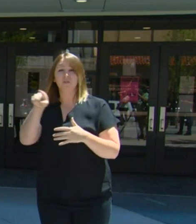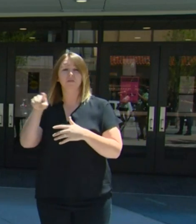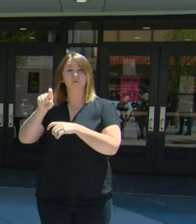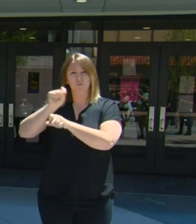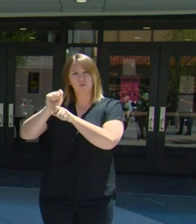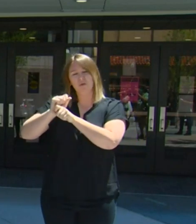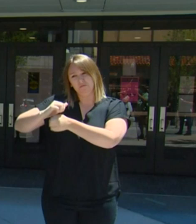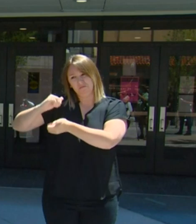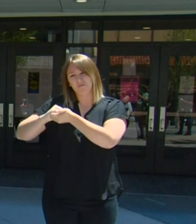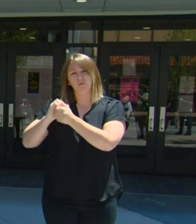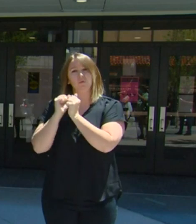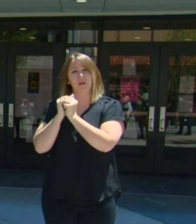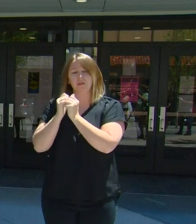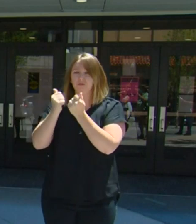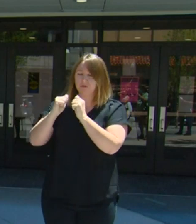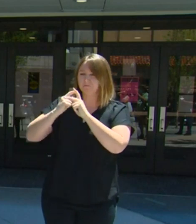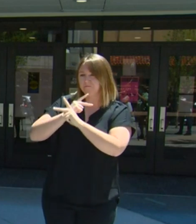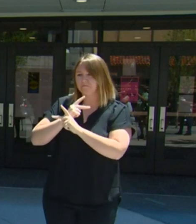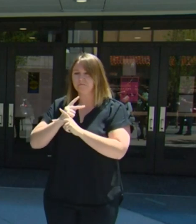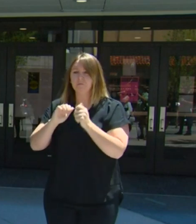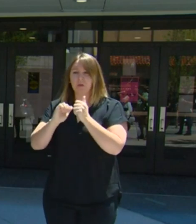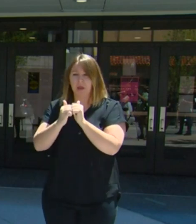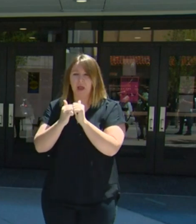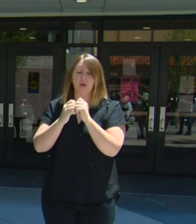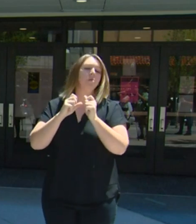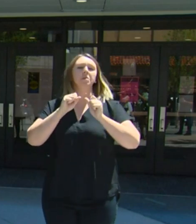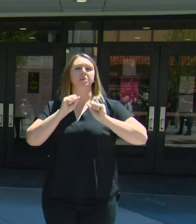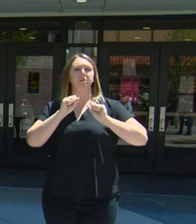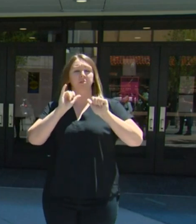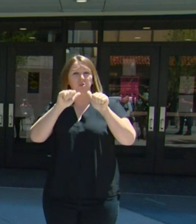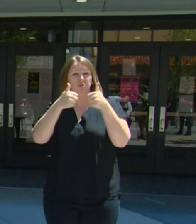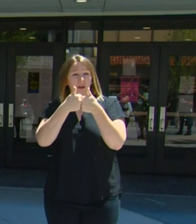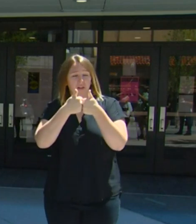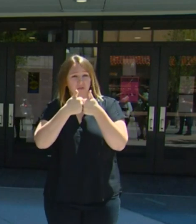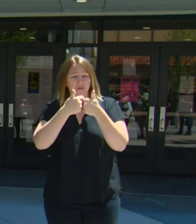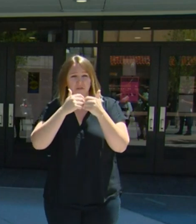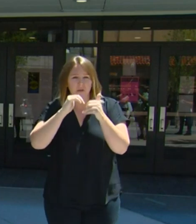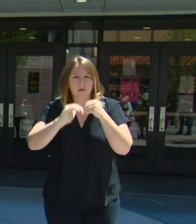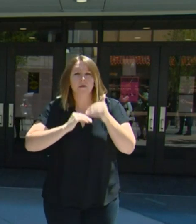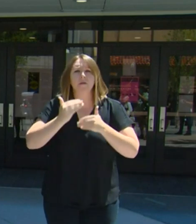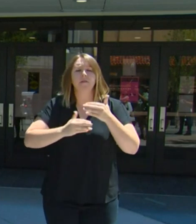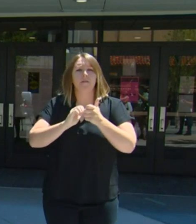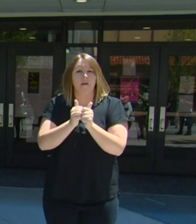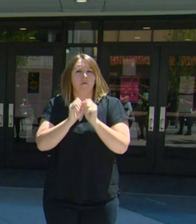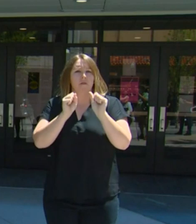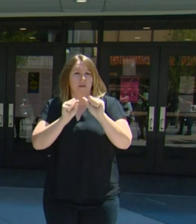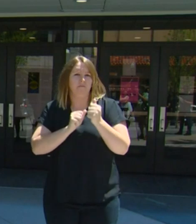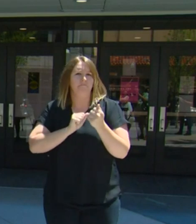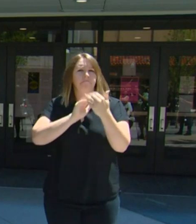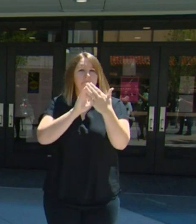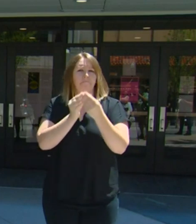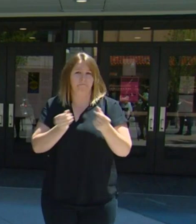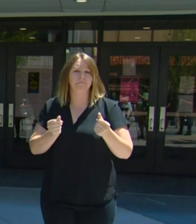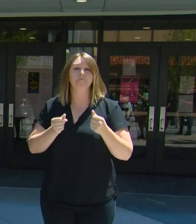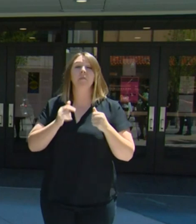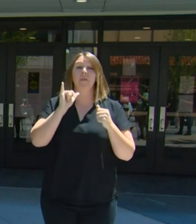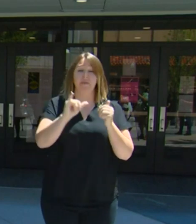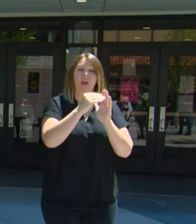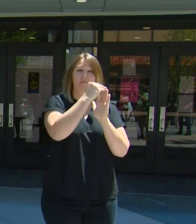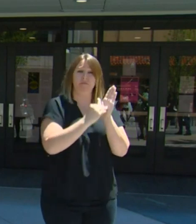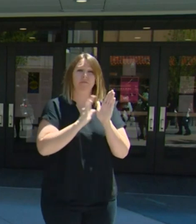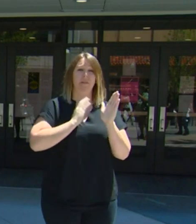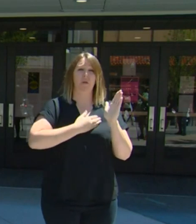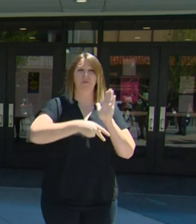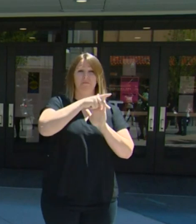and the way we do that is written right into our guiding principles and that's available if you're interested. We ask